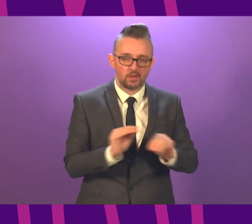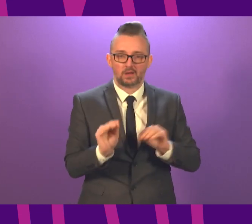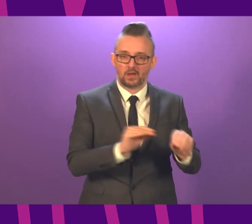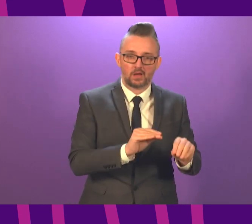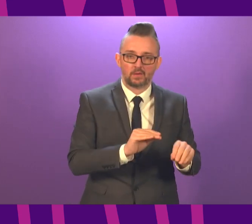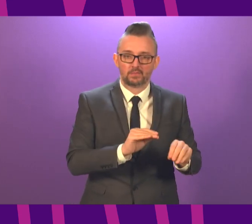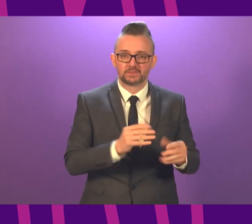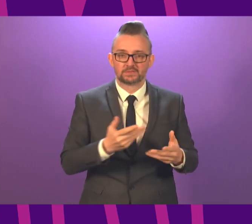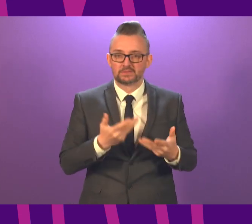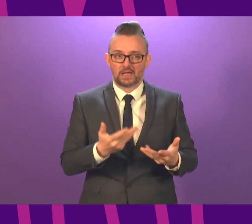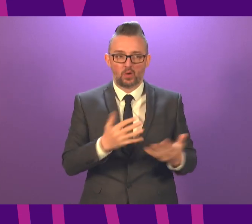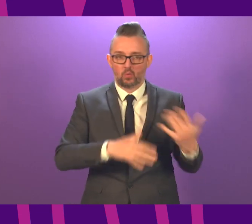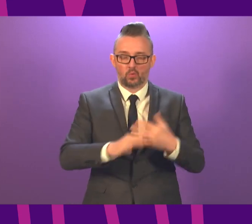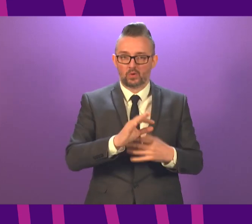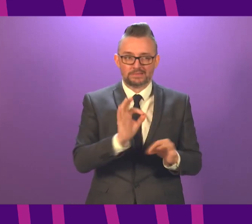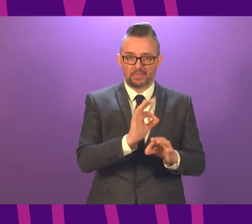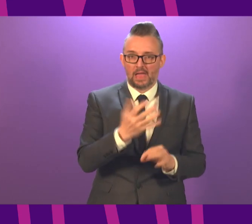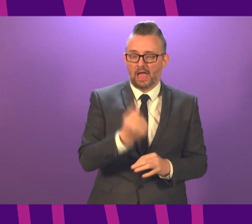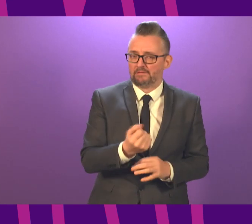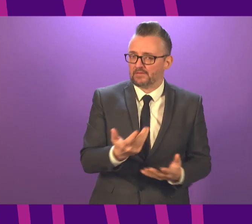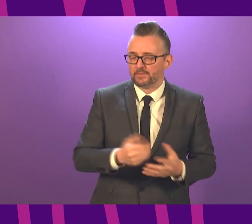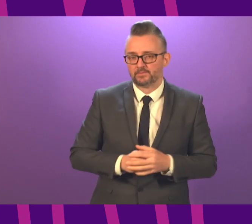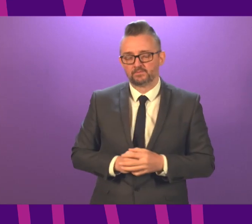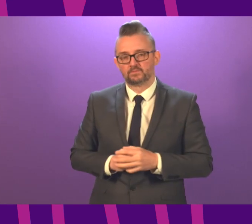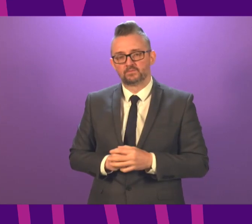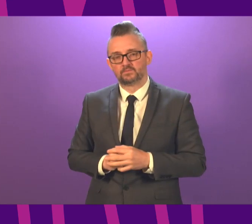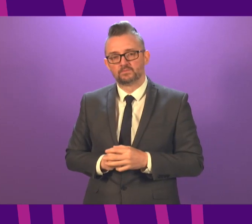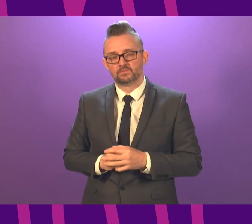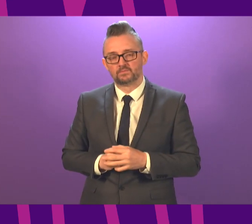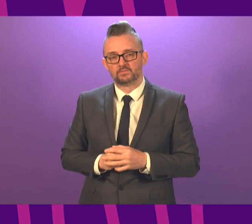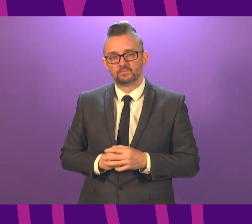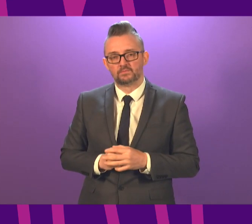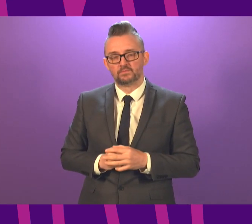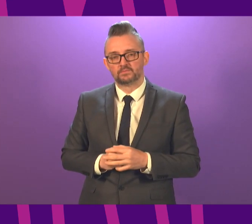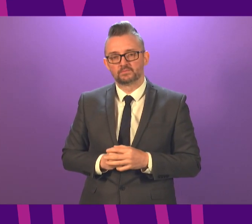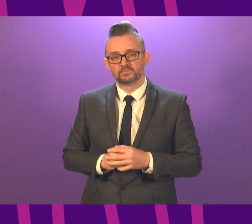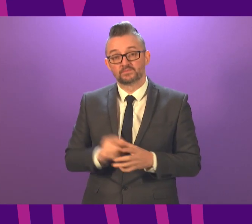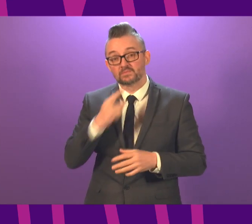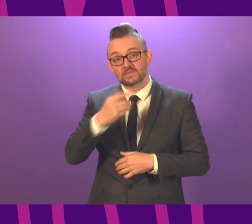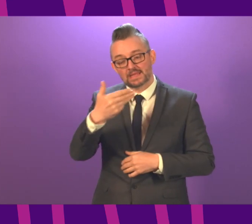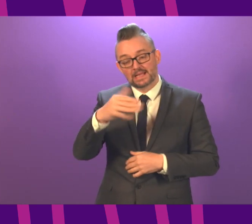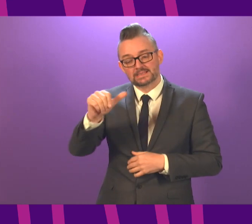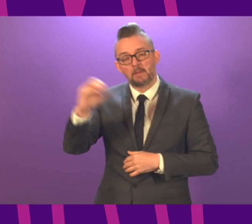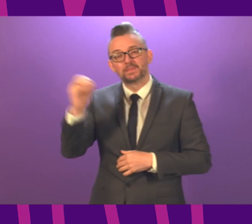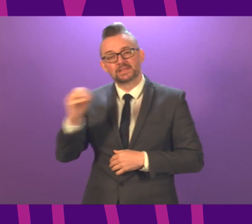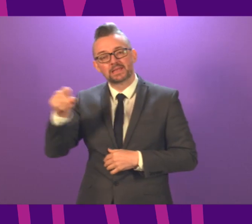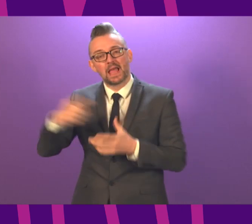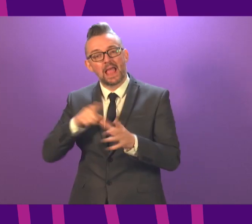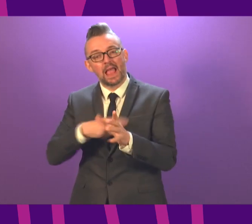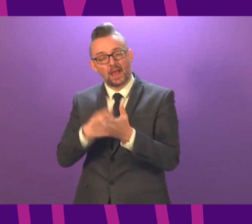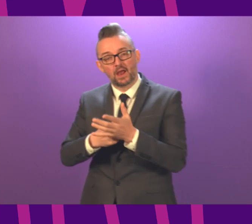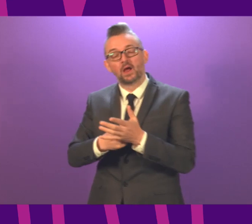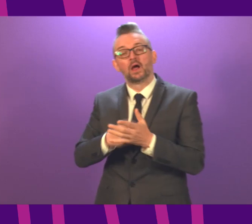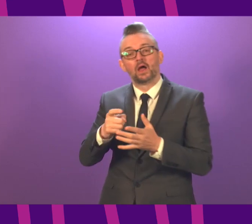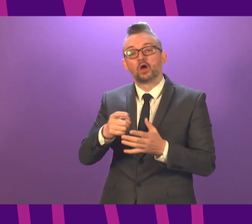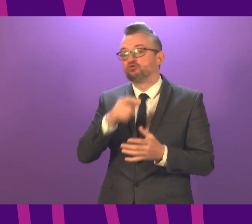currently now exist in Ayrshire? First Minister. Well, can I say the 96 per cent in Ayrshire and Arran is hospital bed